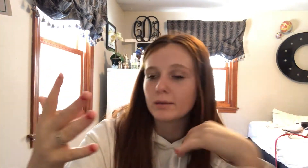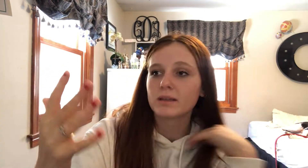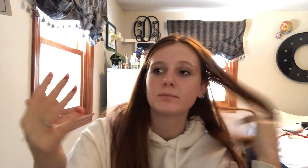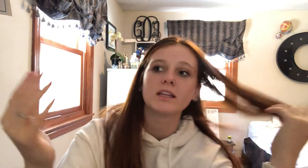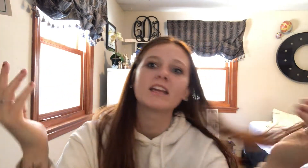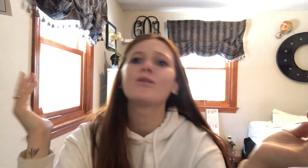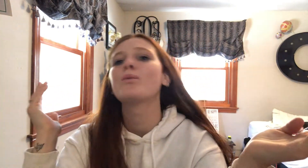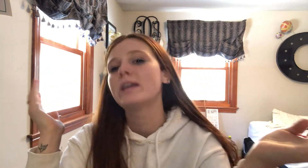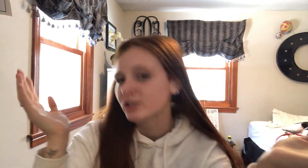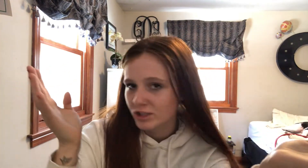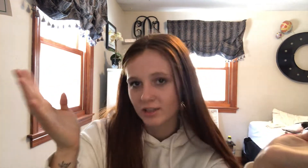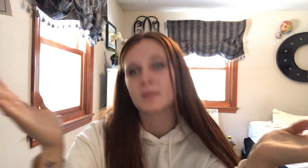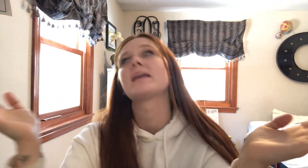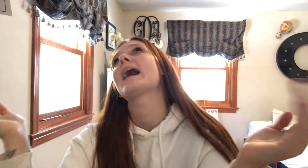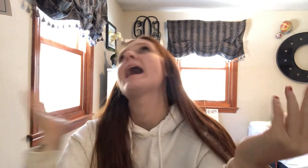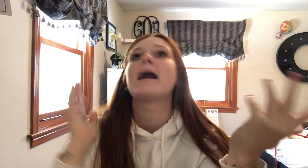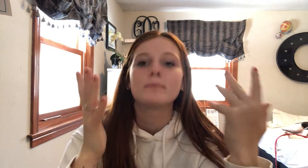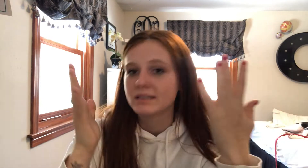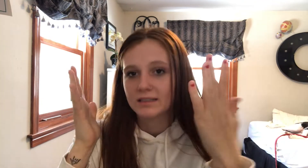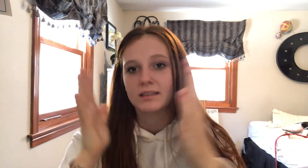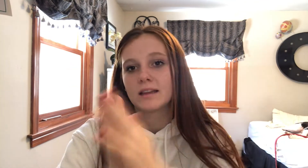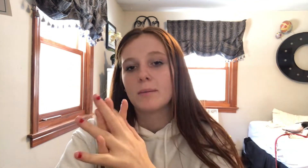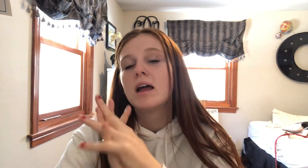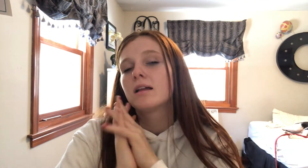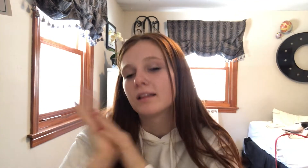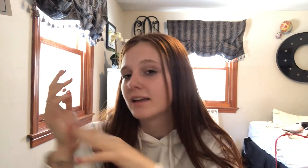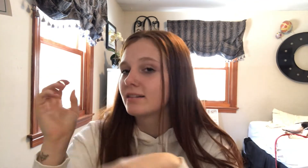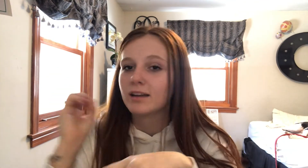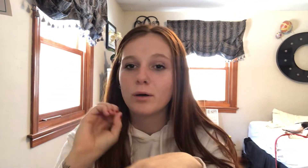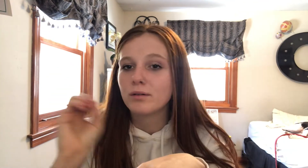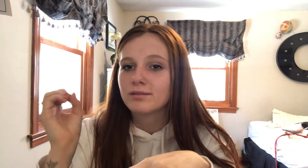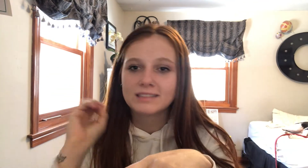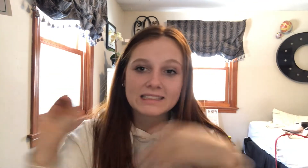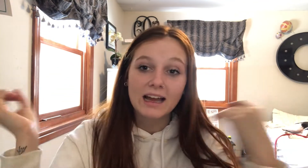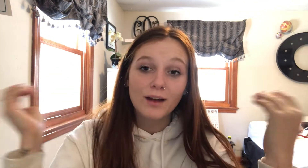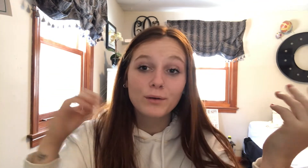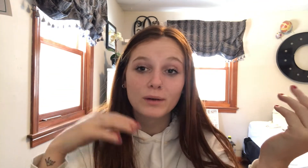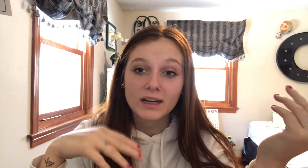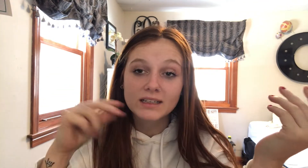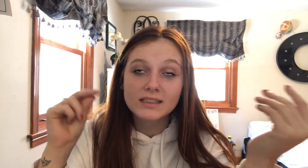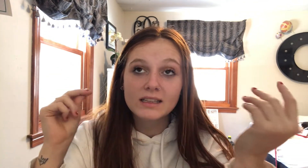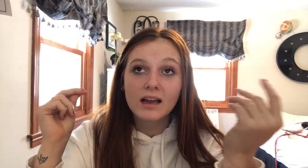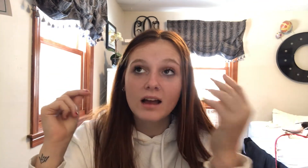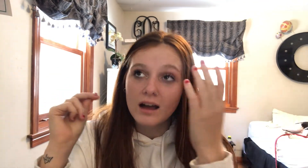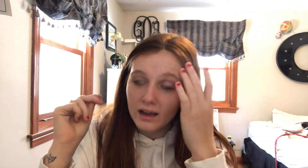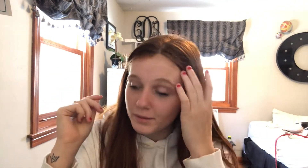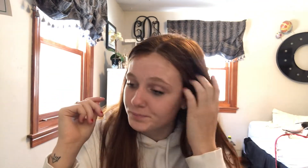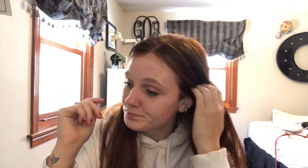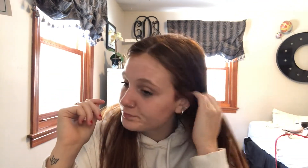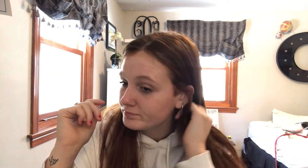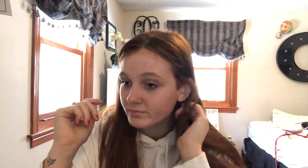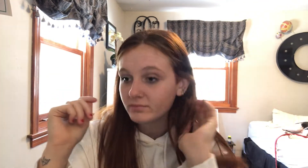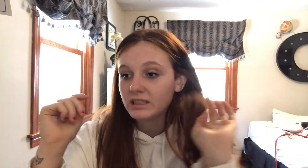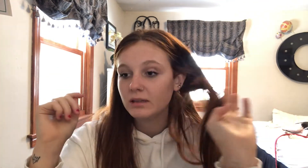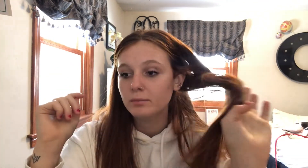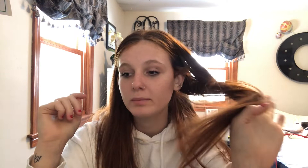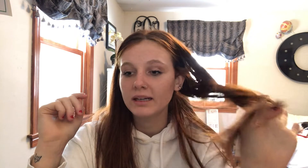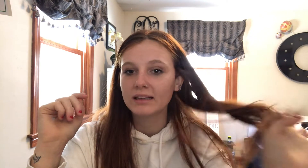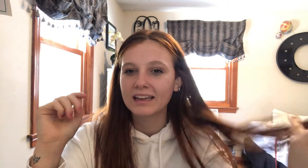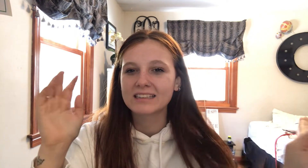must be like in a wheelchair. Something happened to them. Like, no, that's not how it works. Um, but like, it's